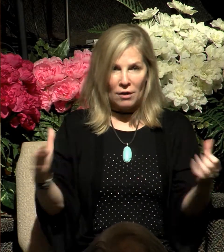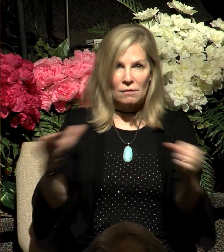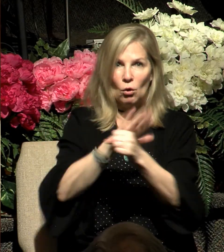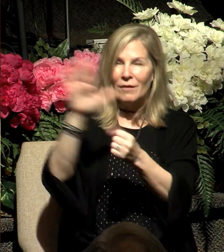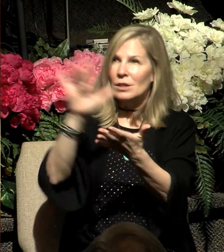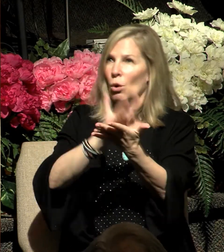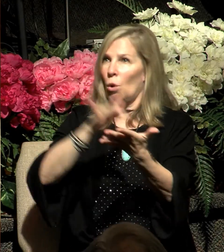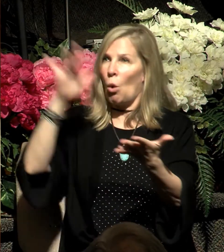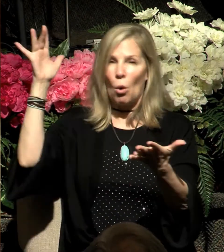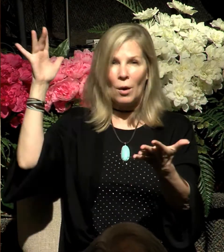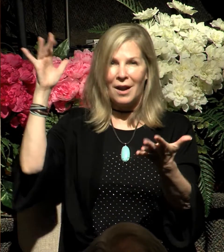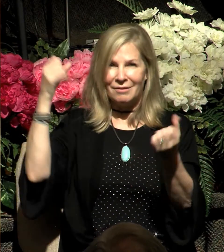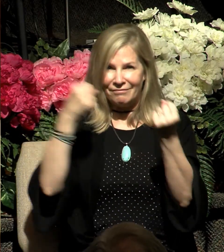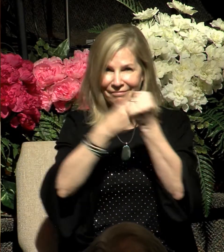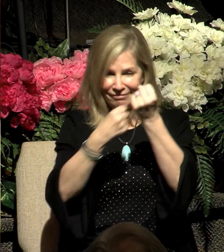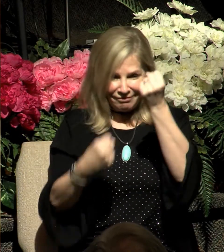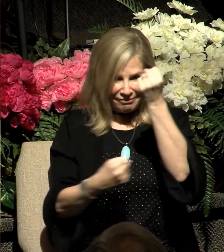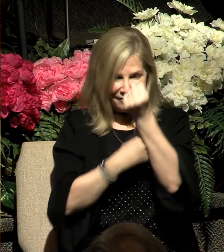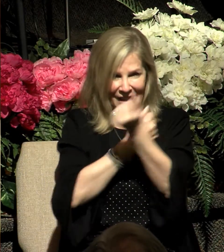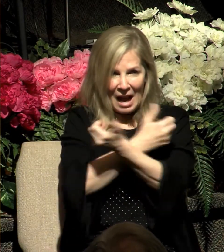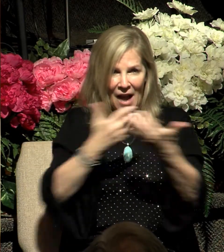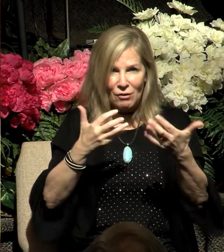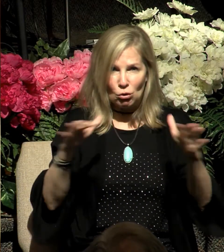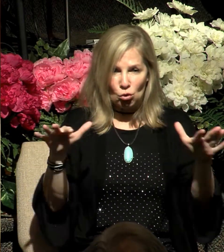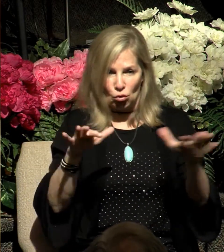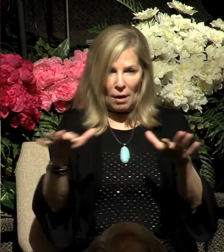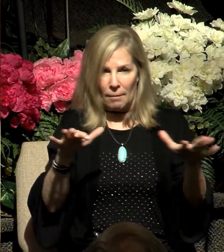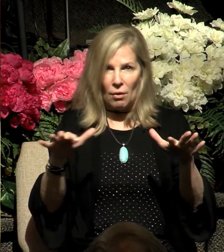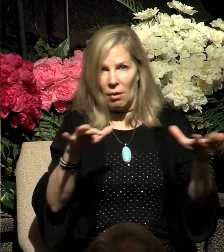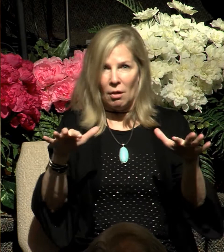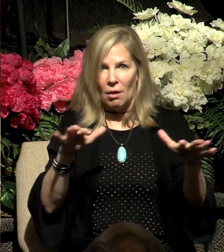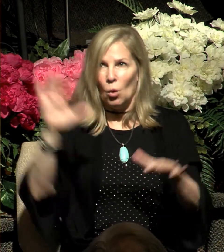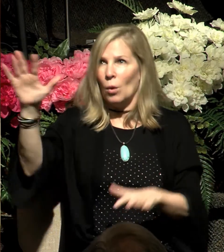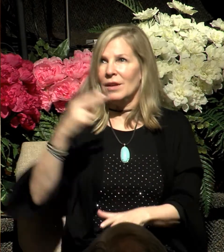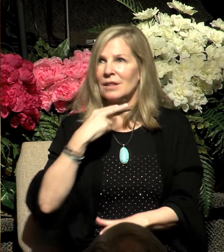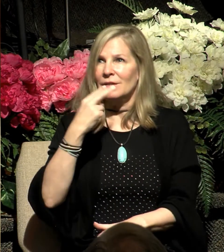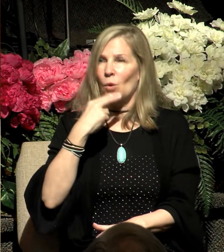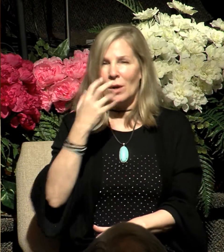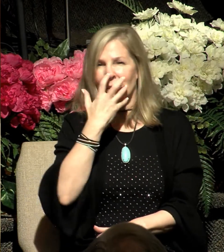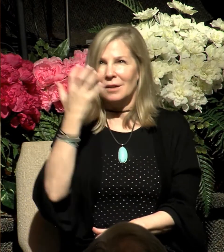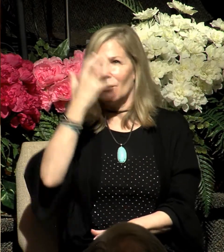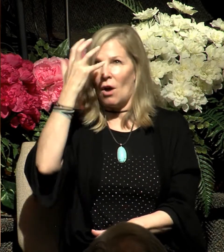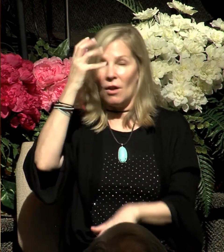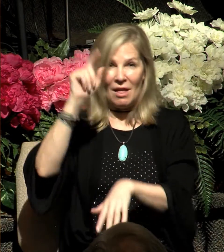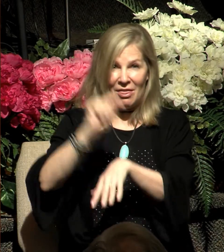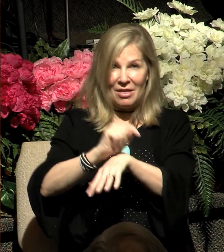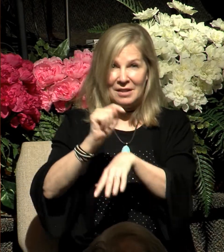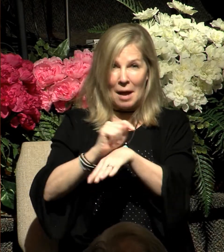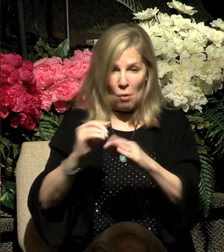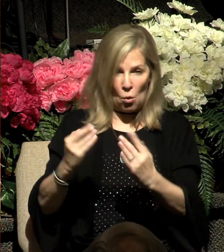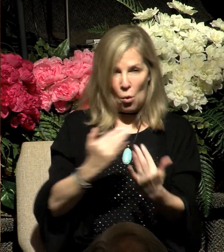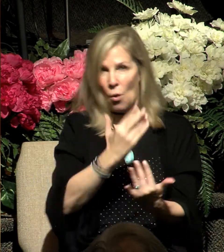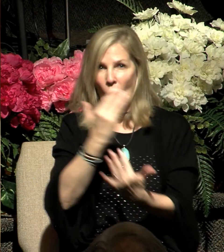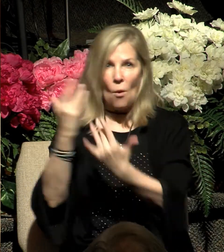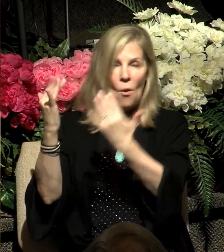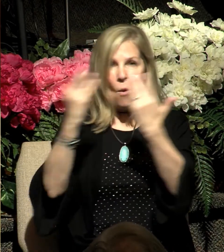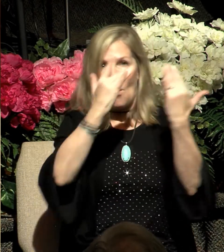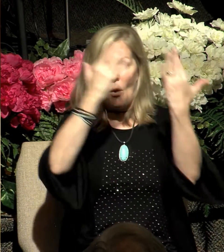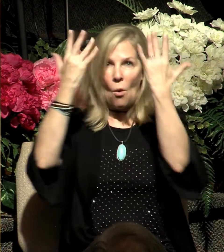of the thresholds trembled at the voice of him who called out while the temple was filling with smoke. Then I, this is Isaiah,